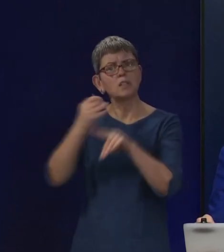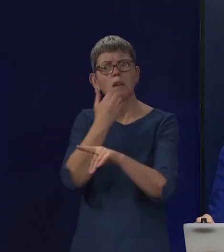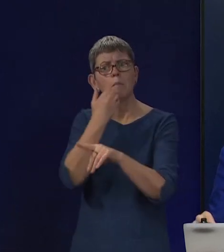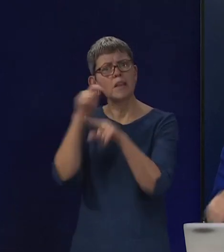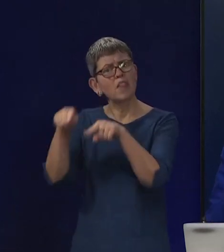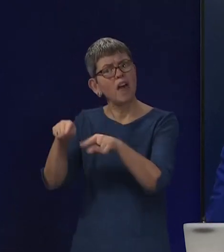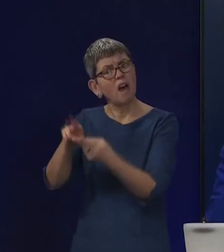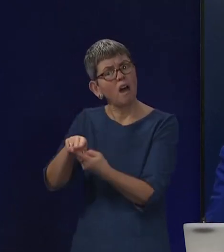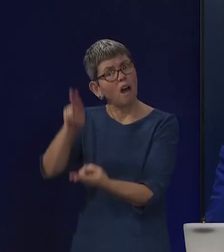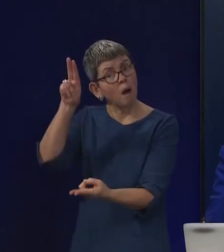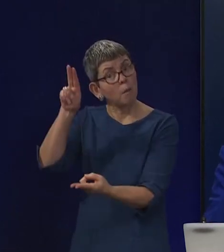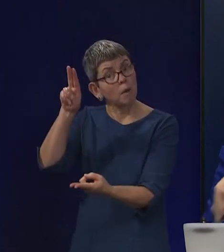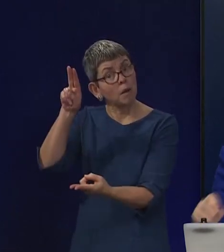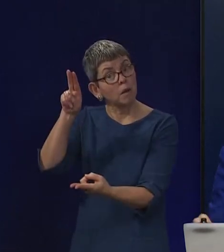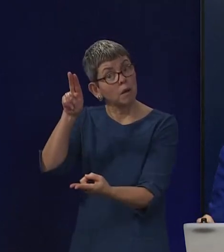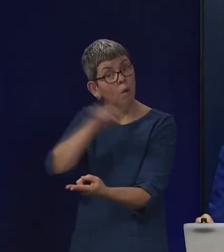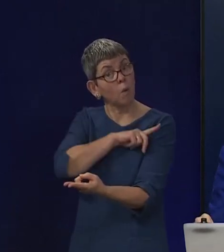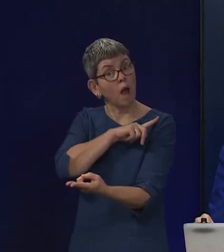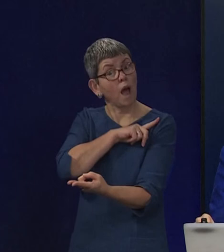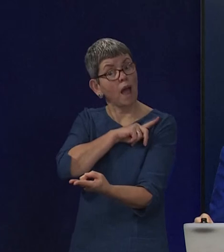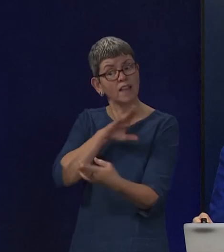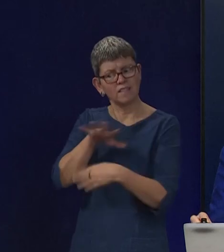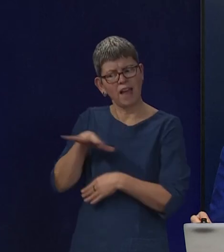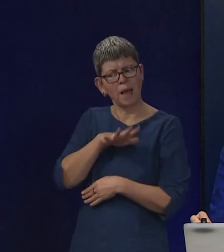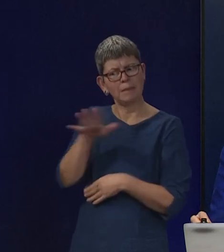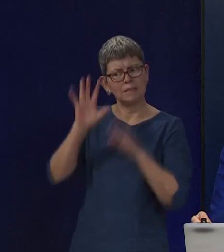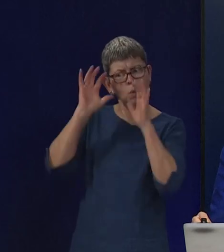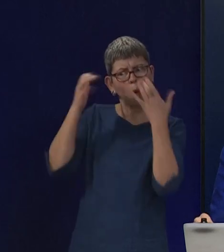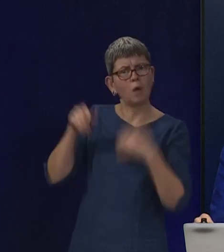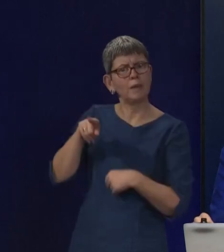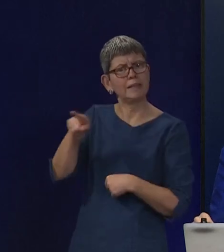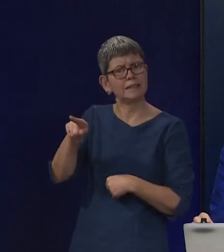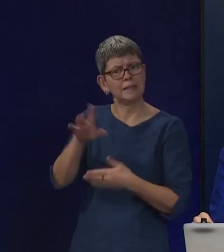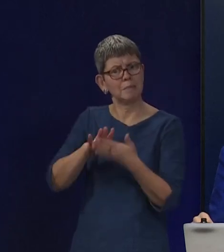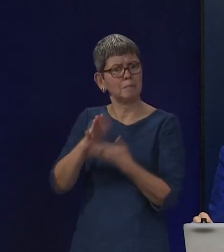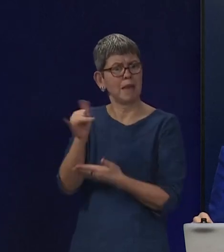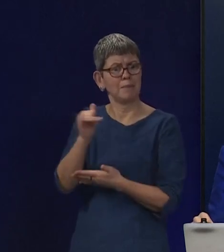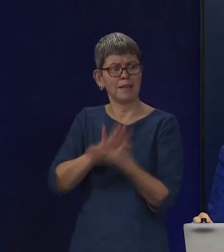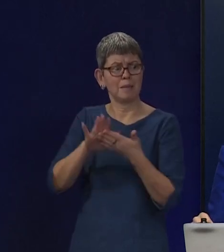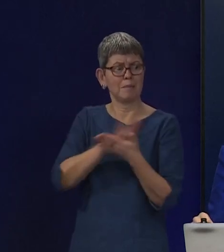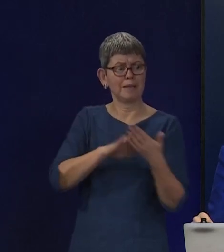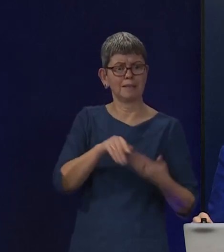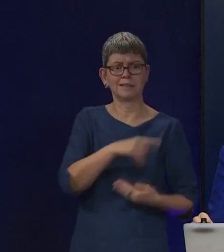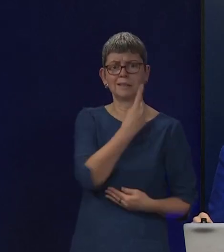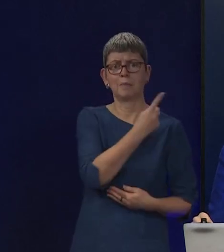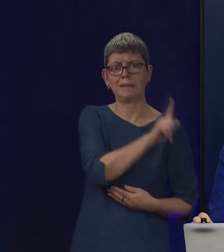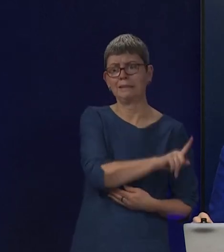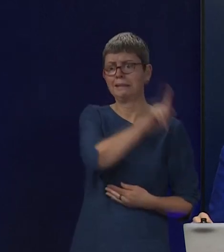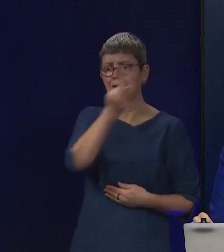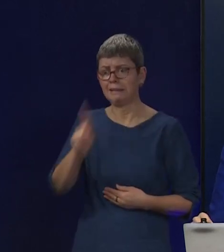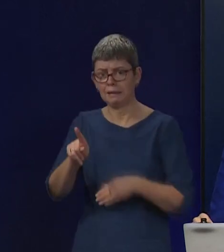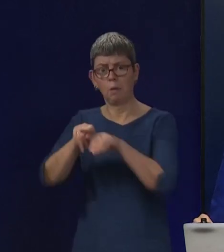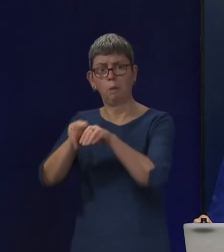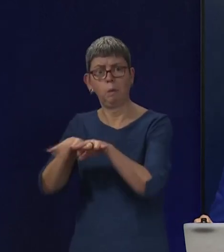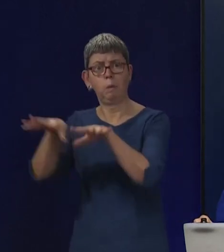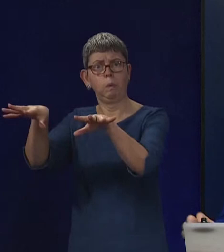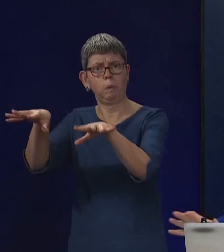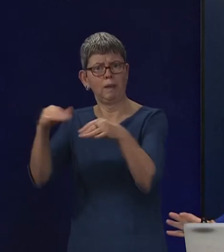This is something that care home relatives in Scotland have been concerned about, as it would mean that the care homes shut down to them visiting the relatives.